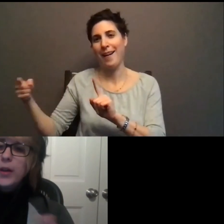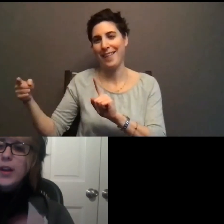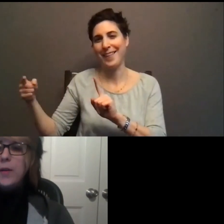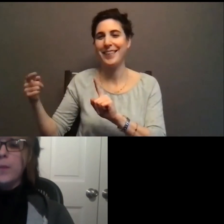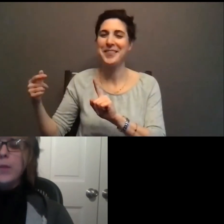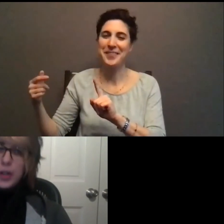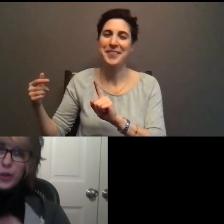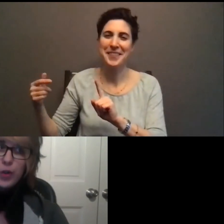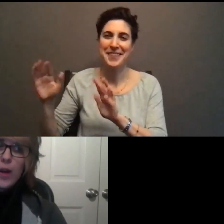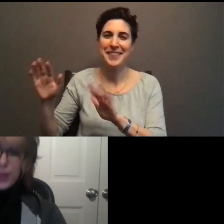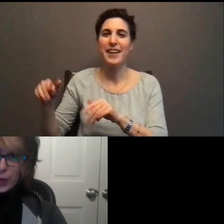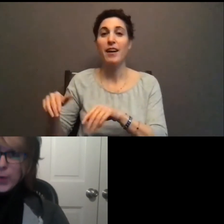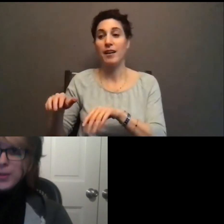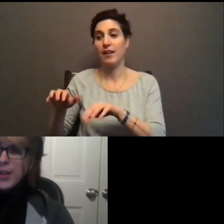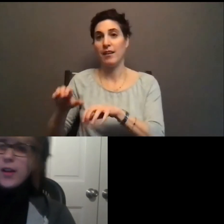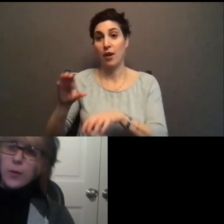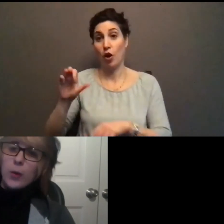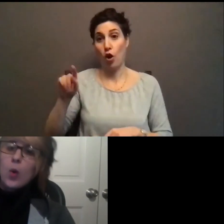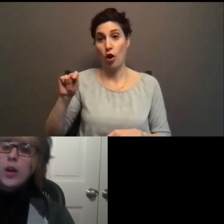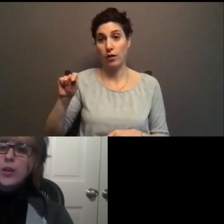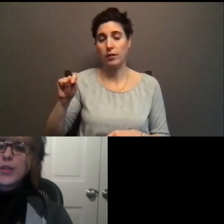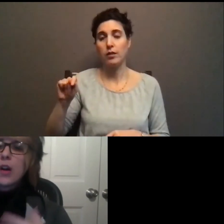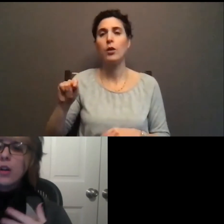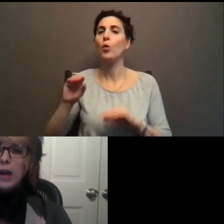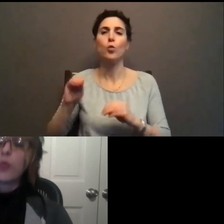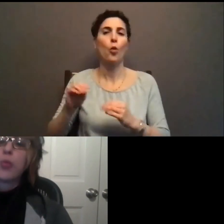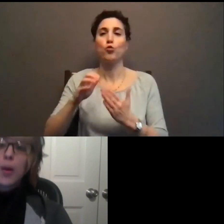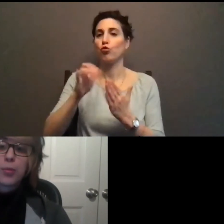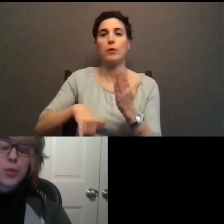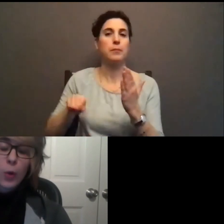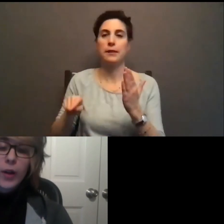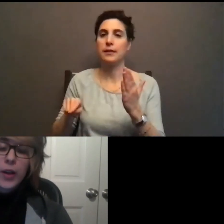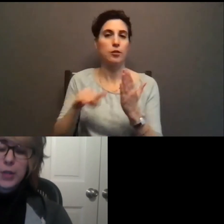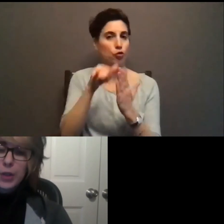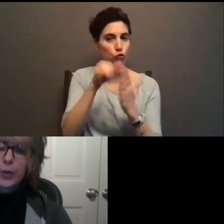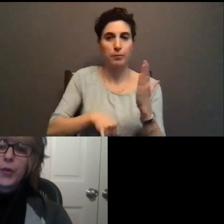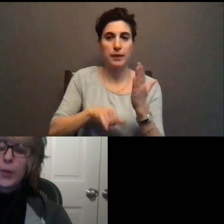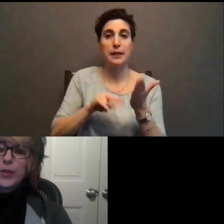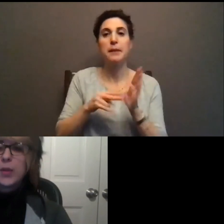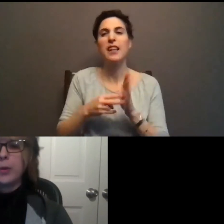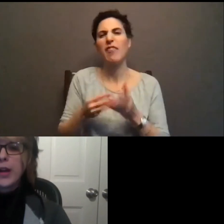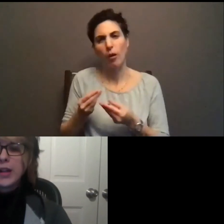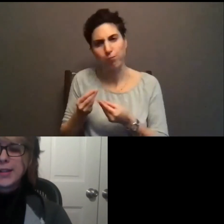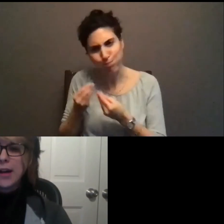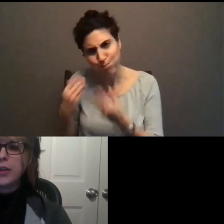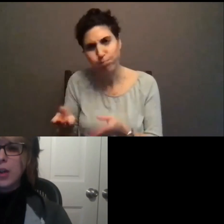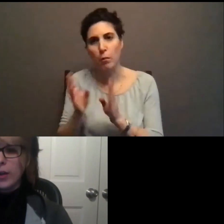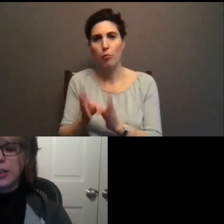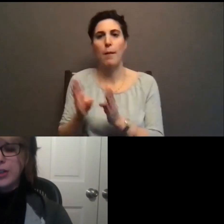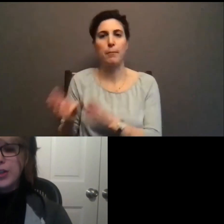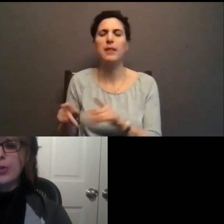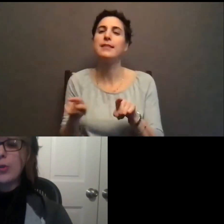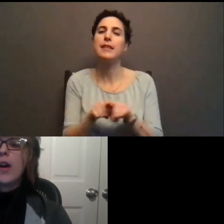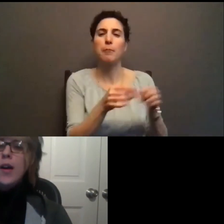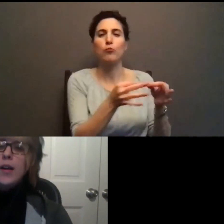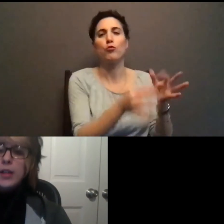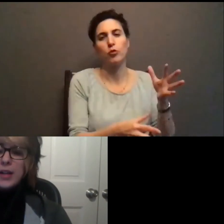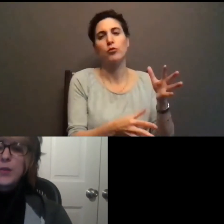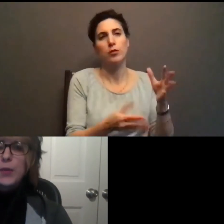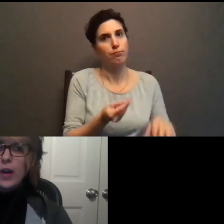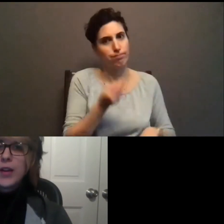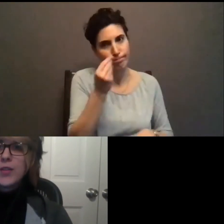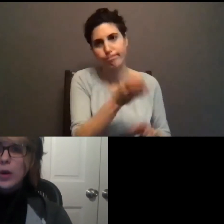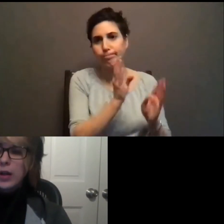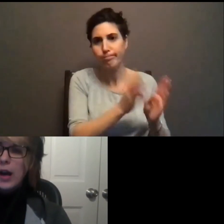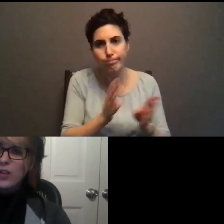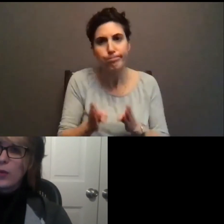this one, because you don't have a script, it requires a lot of preparatory materials, very similar to ASL. And I'll get into in the